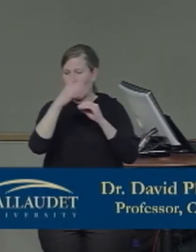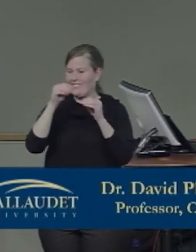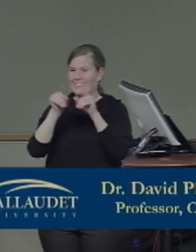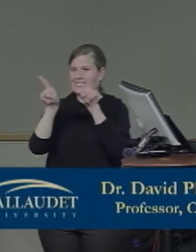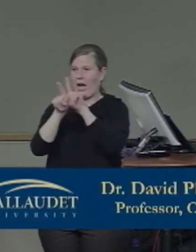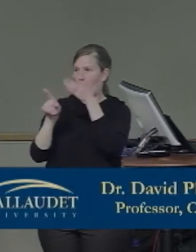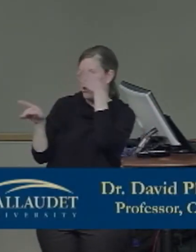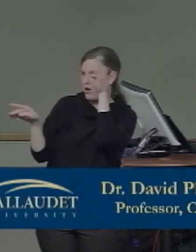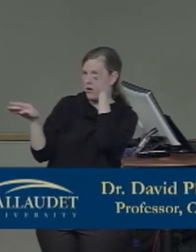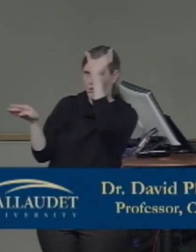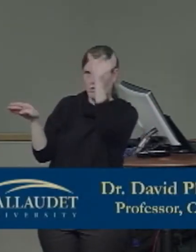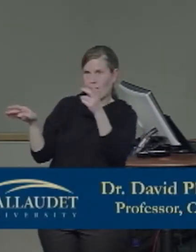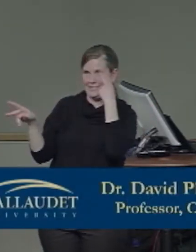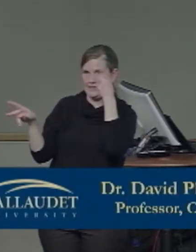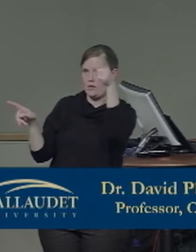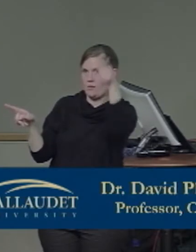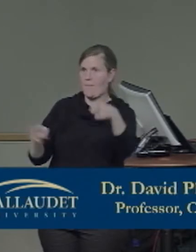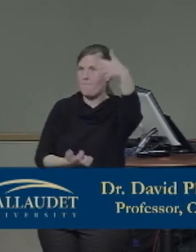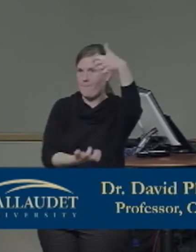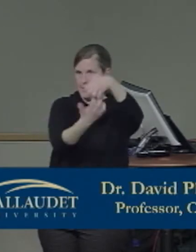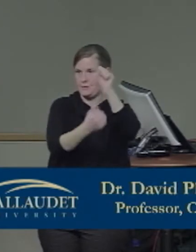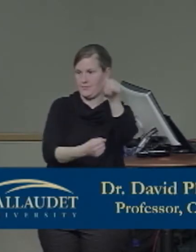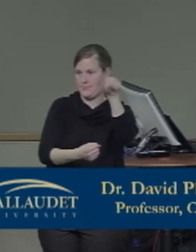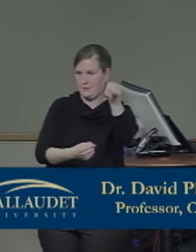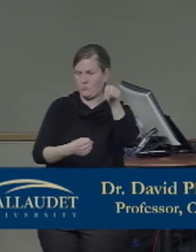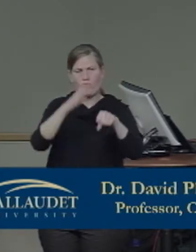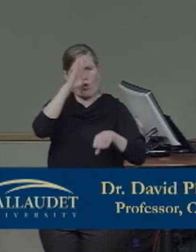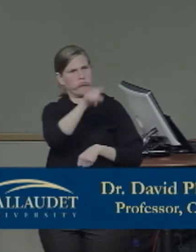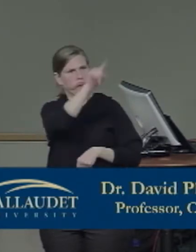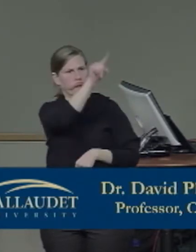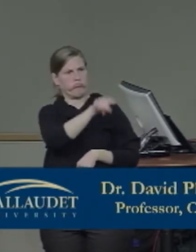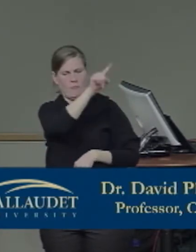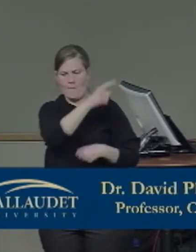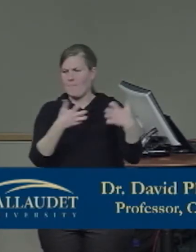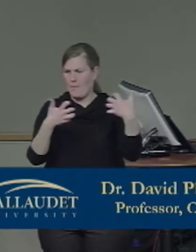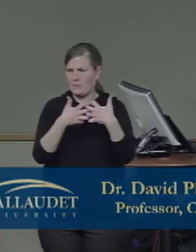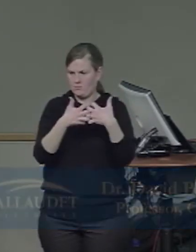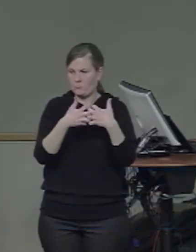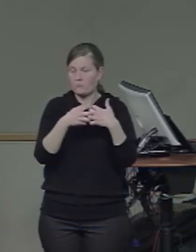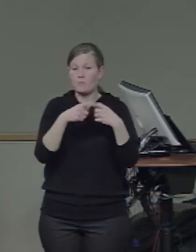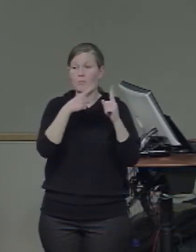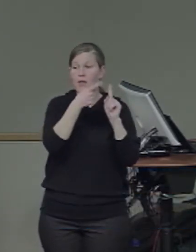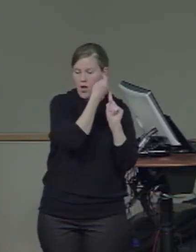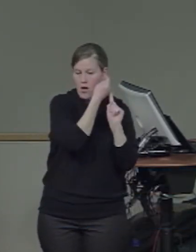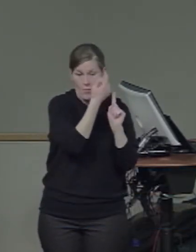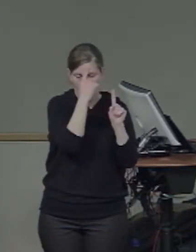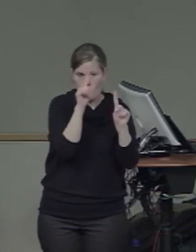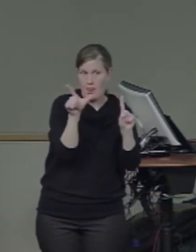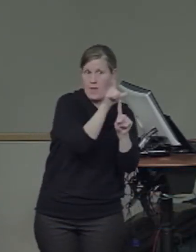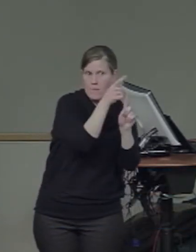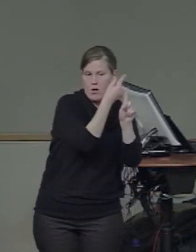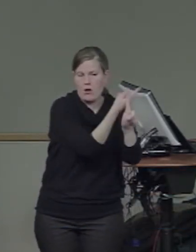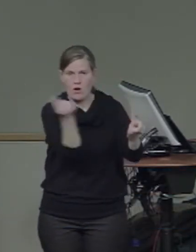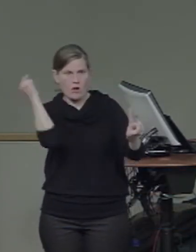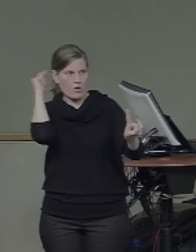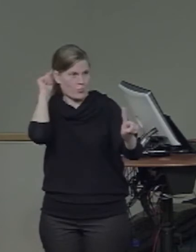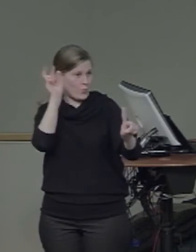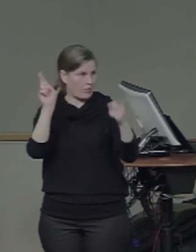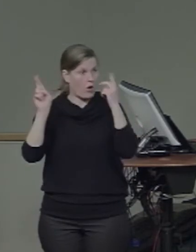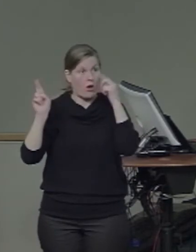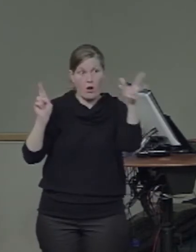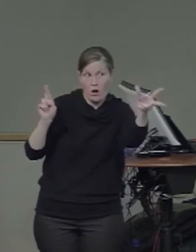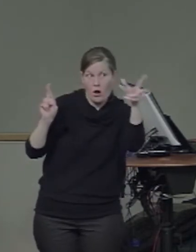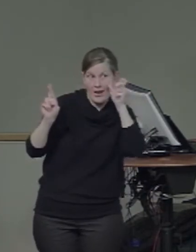They're both on the left. The brain has a crossed organization, so that left information projects initially to the right hemisphere.